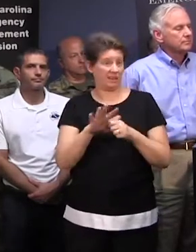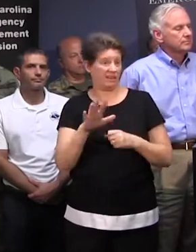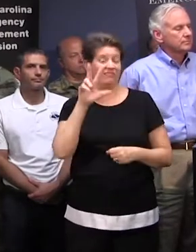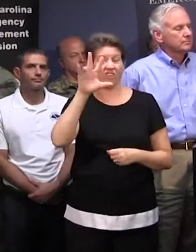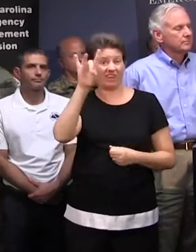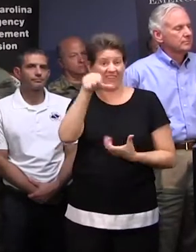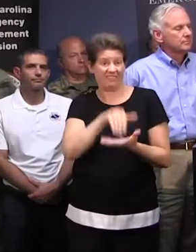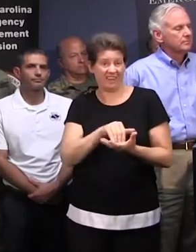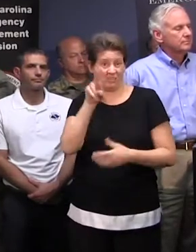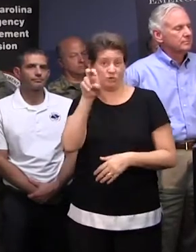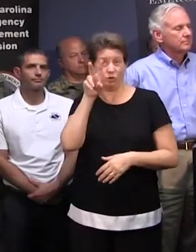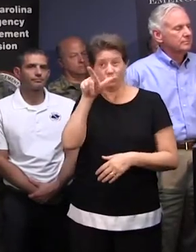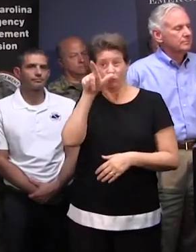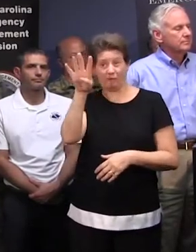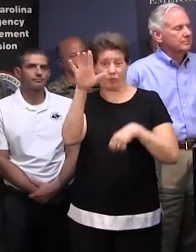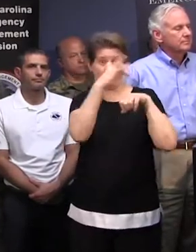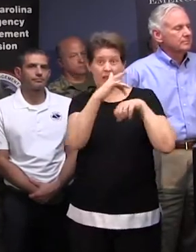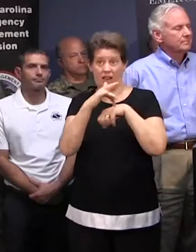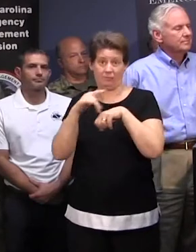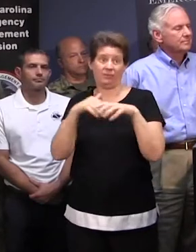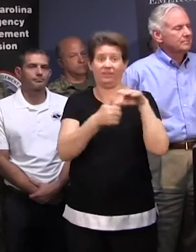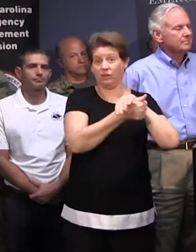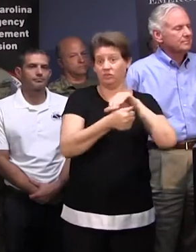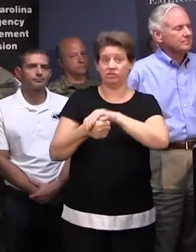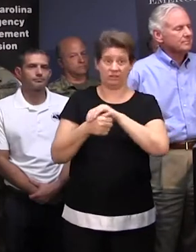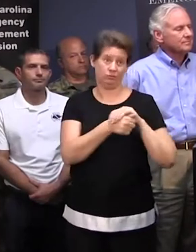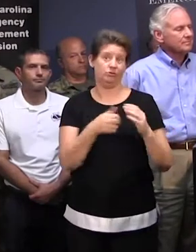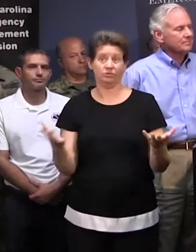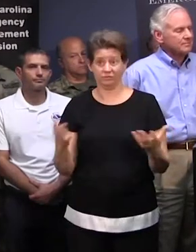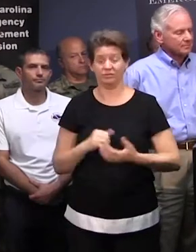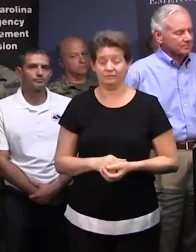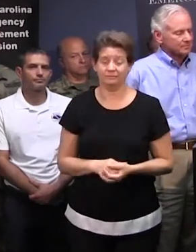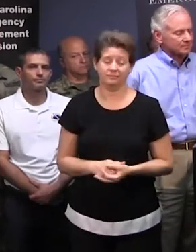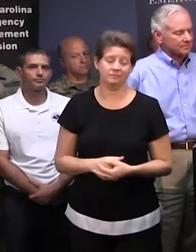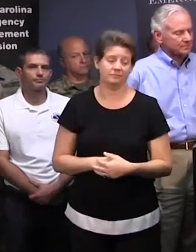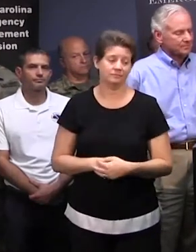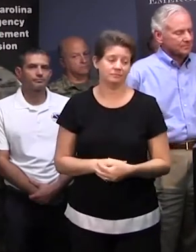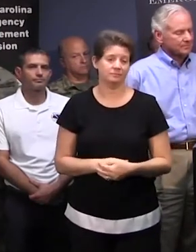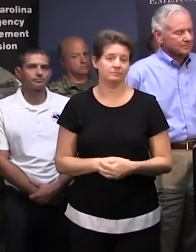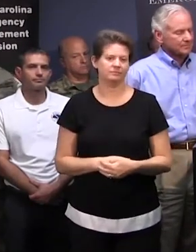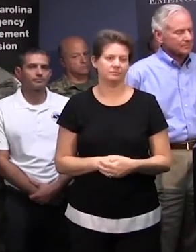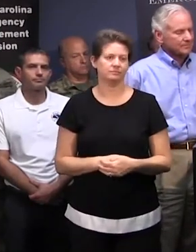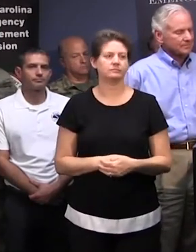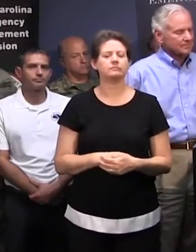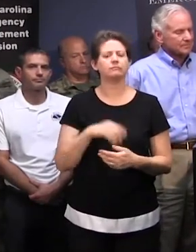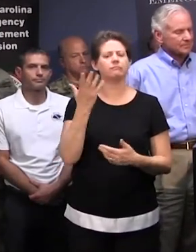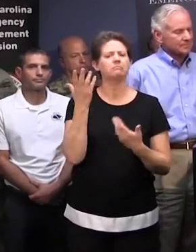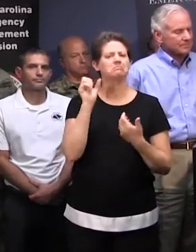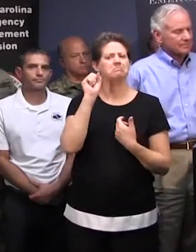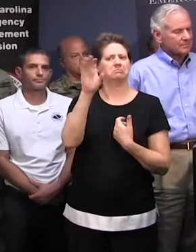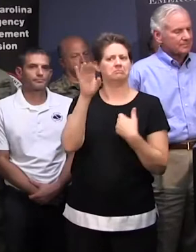,224 spaces in our shelter available at this time. I'd like to just make a few